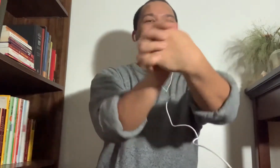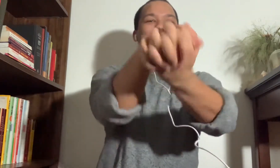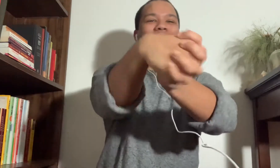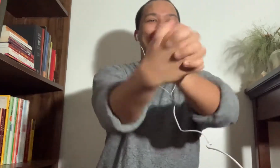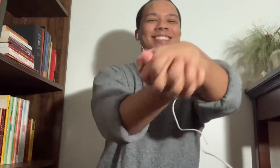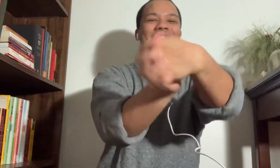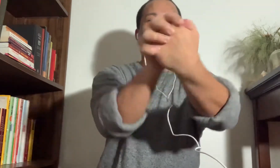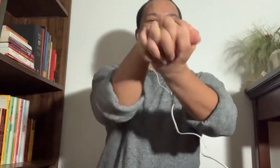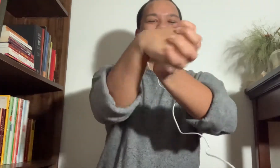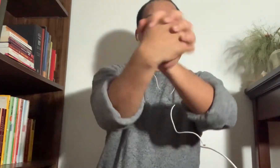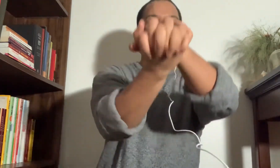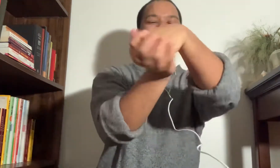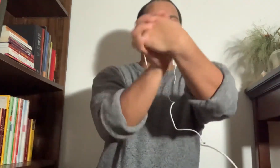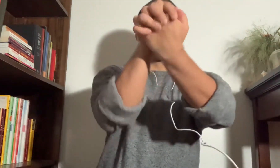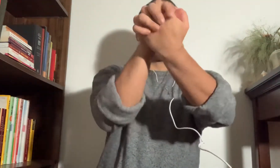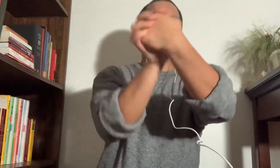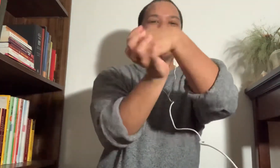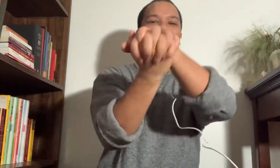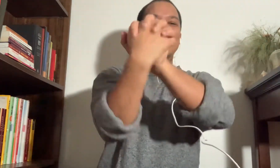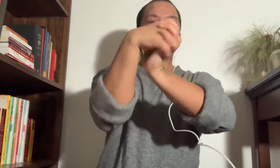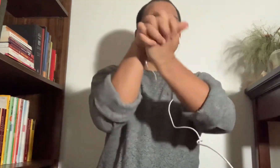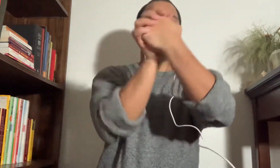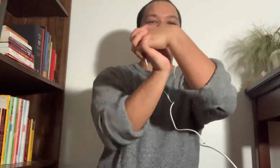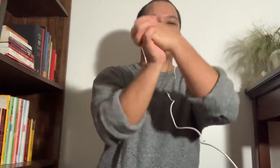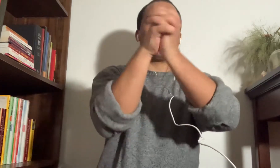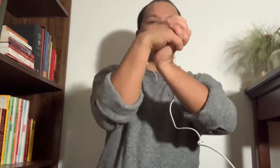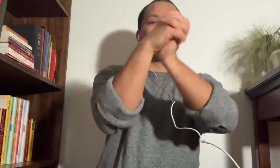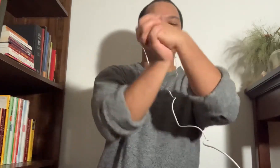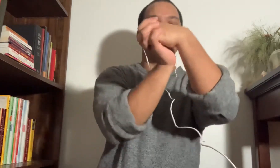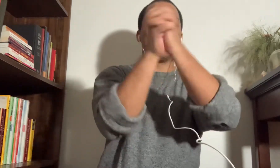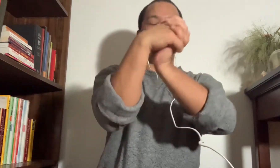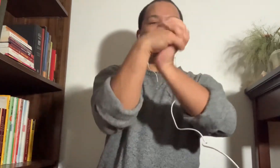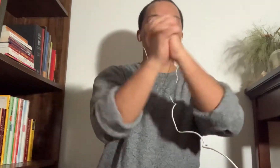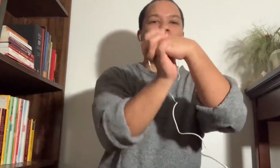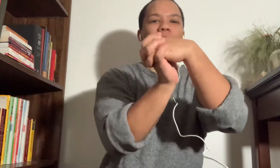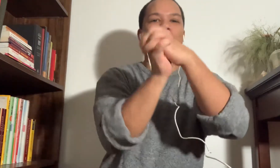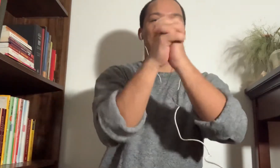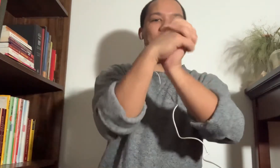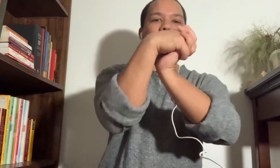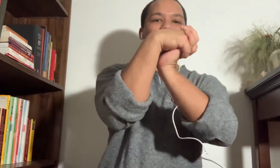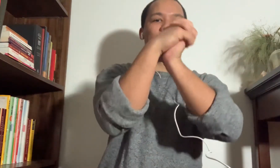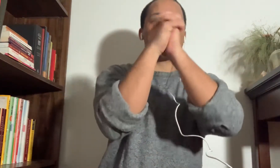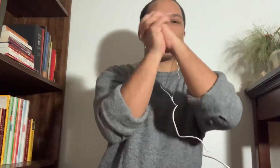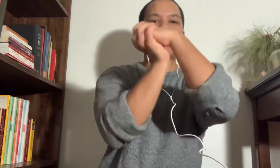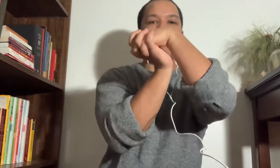around, but that's good. Let's just get a little movement. We'll go back and forth,